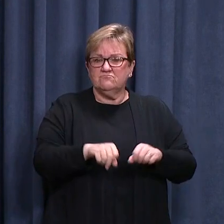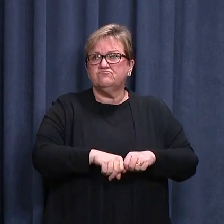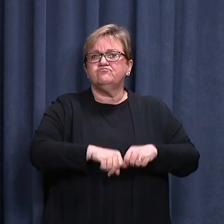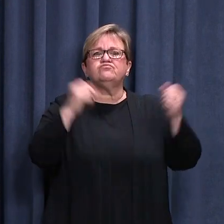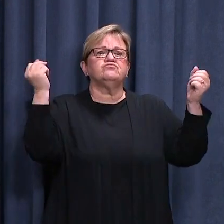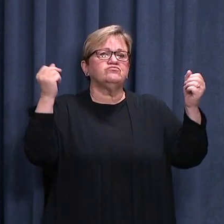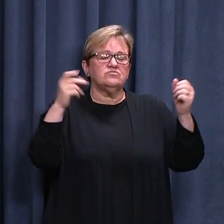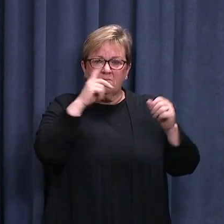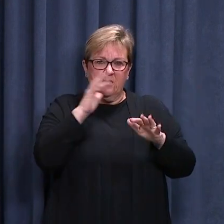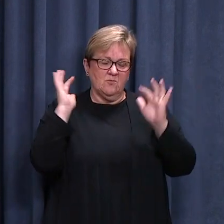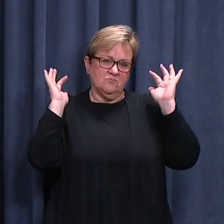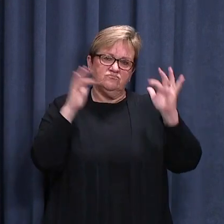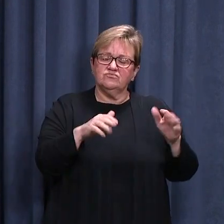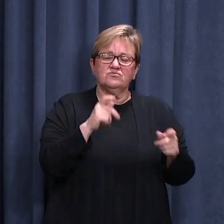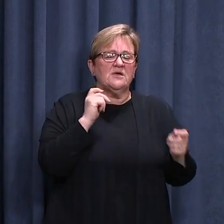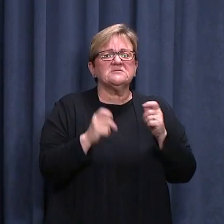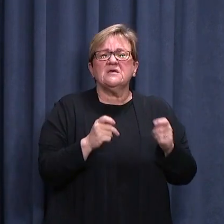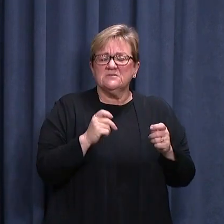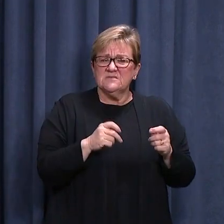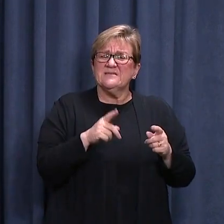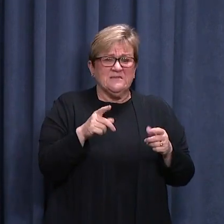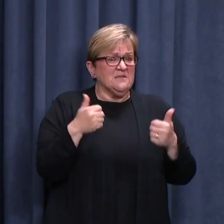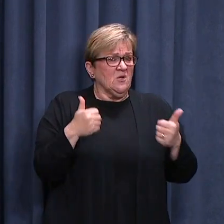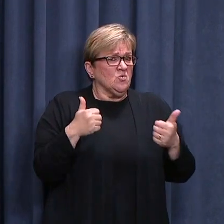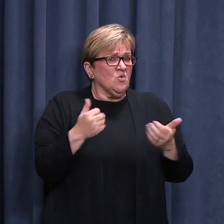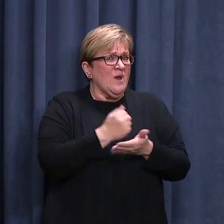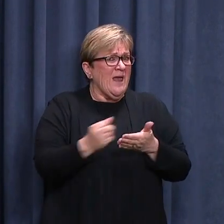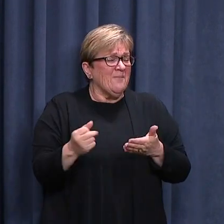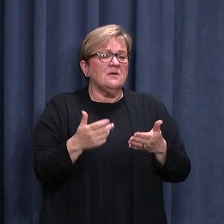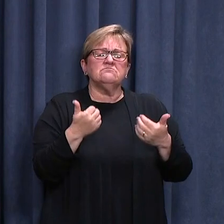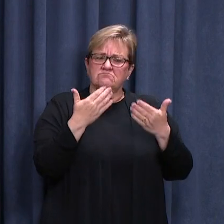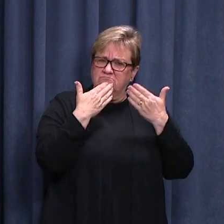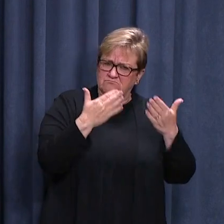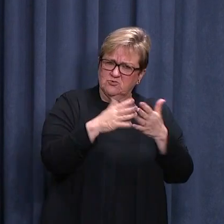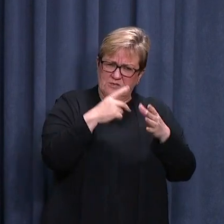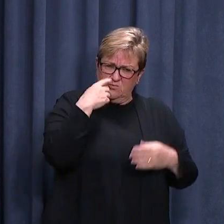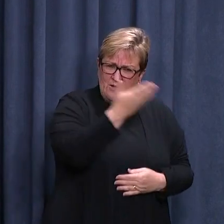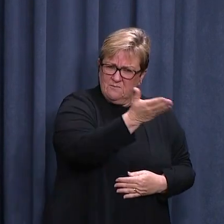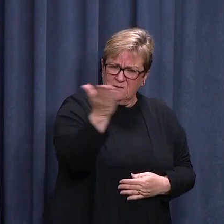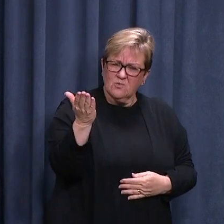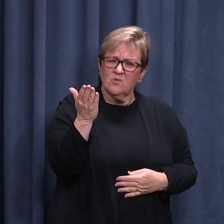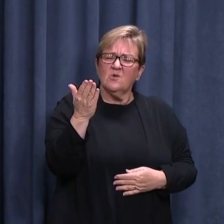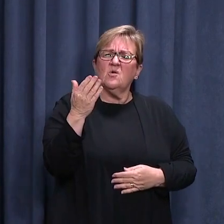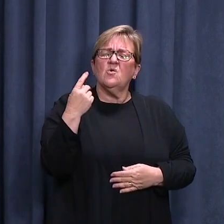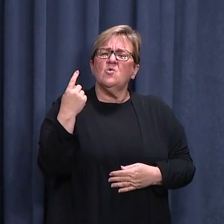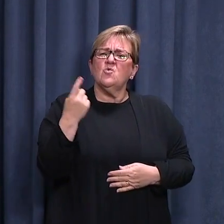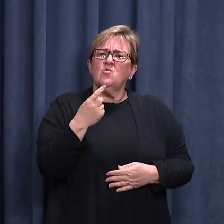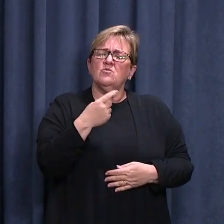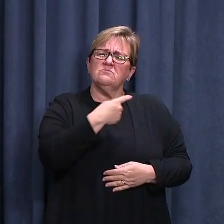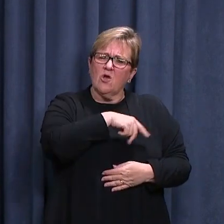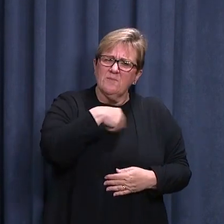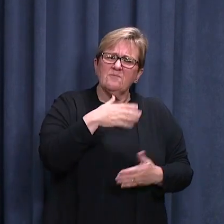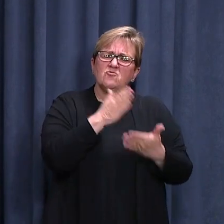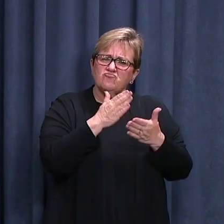daily number of tests for Western Australia. That's a great number and is testament to Western Australia's dedication